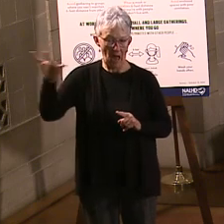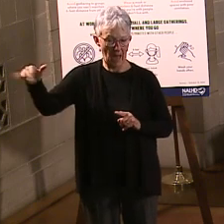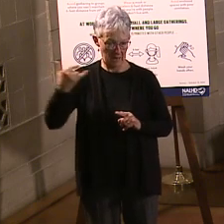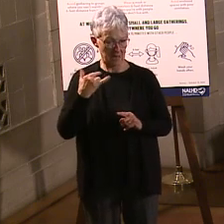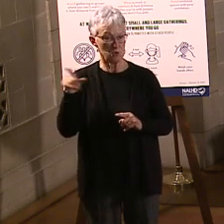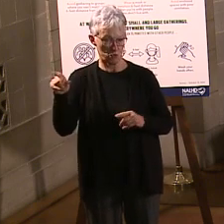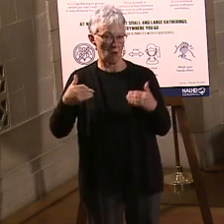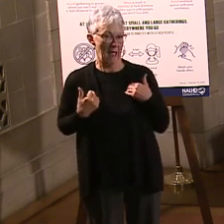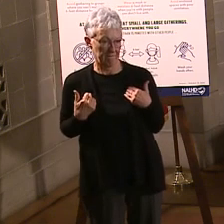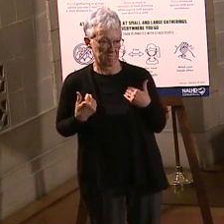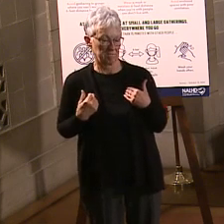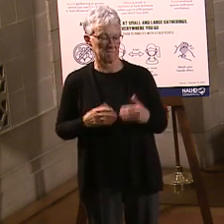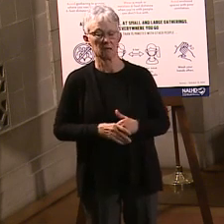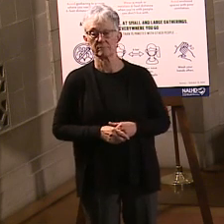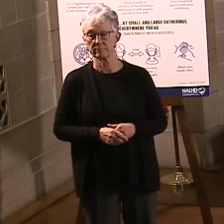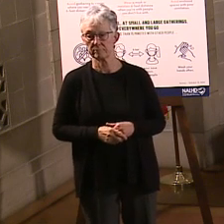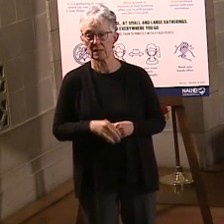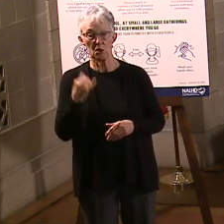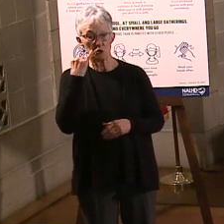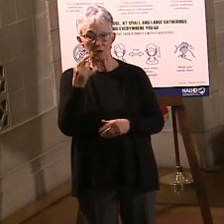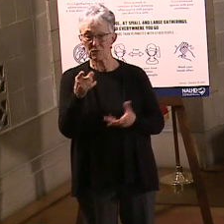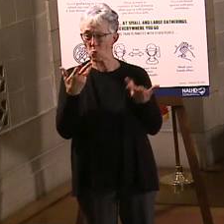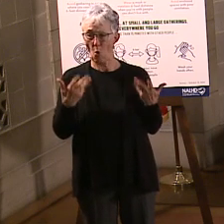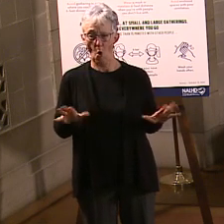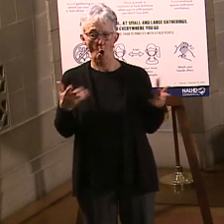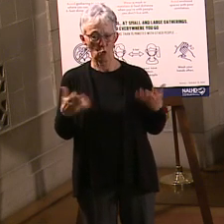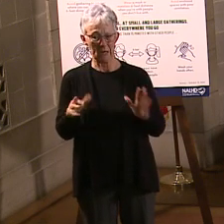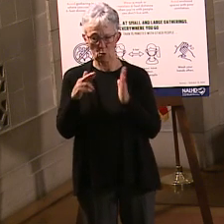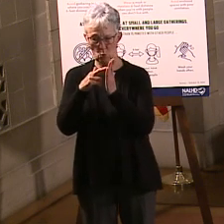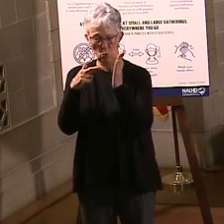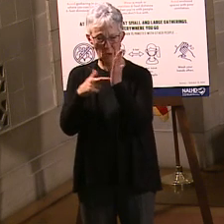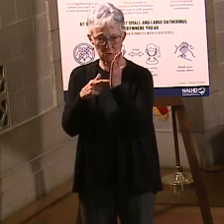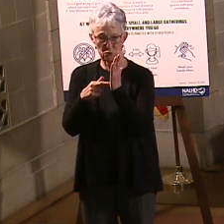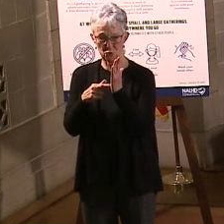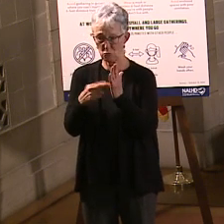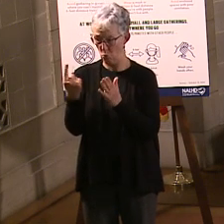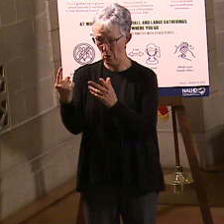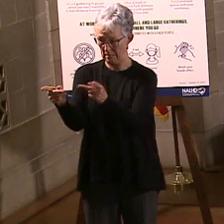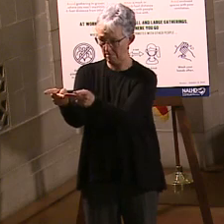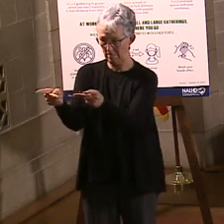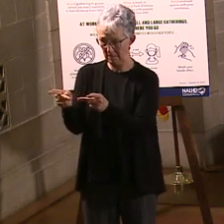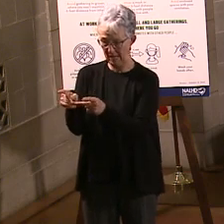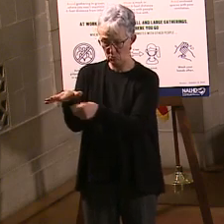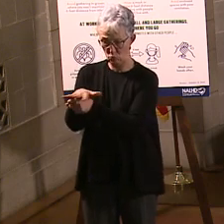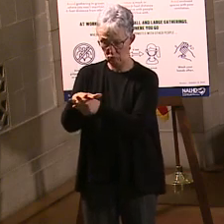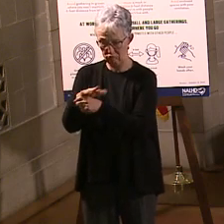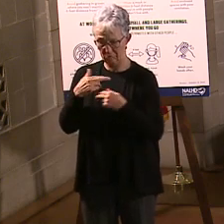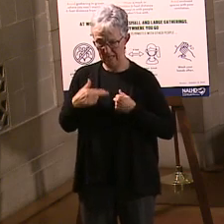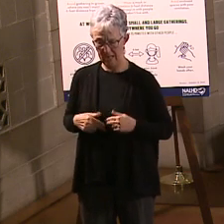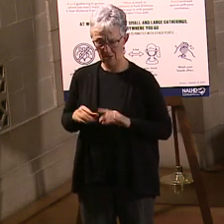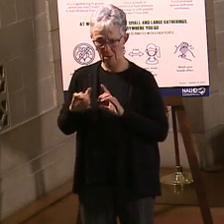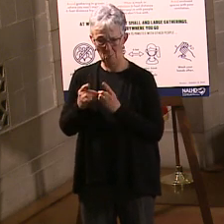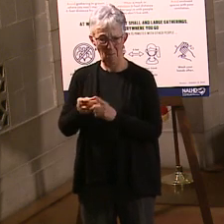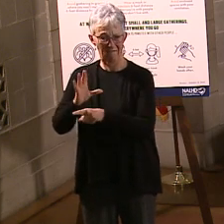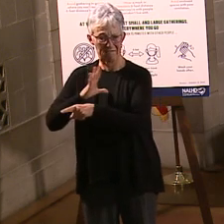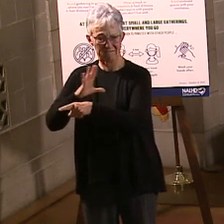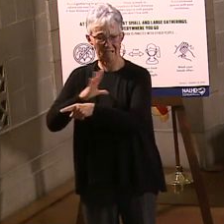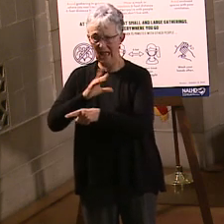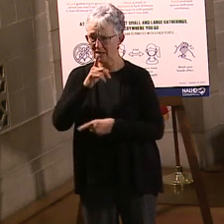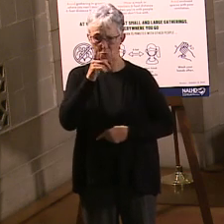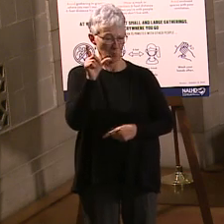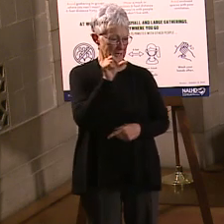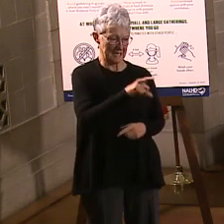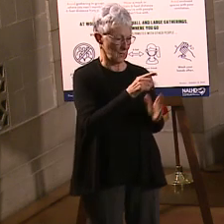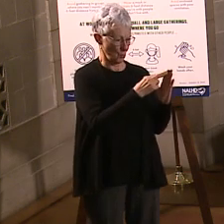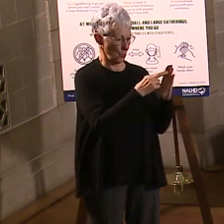I'll just repeat. Don't register again. You're fine. It doesn't matter if you registered with the local public health department or with us, you'll be fine. And you don't need to call